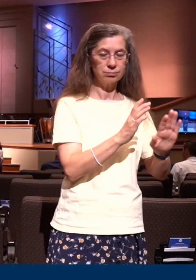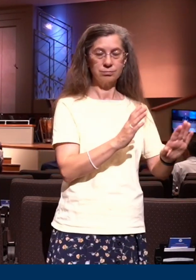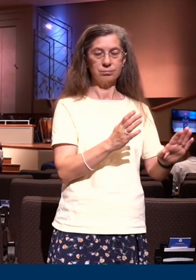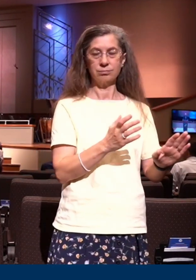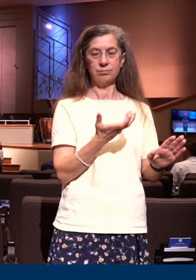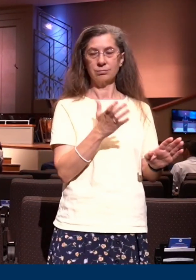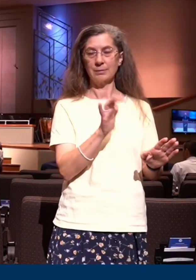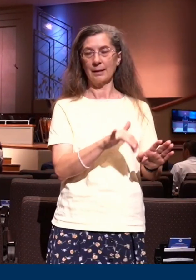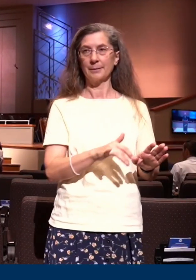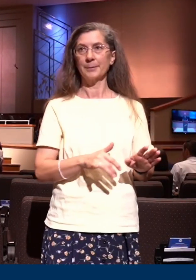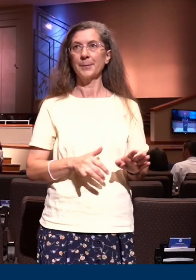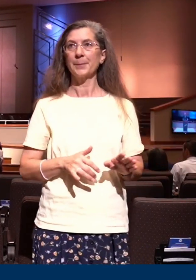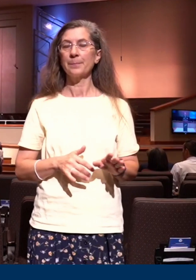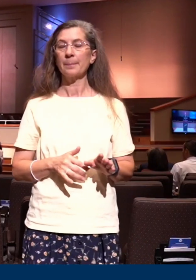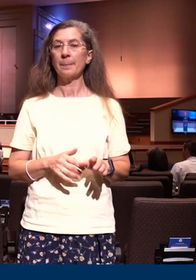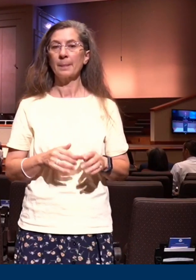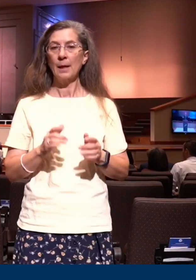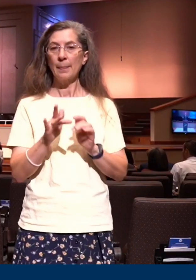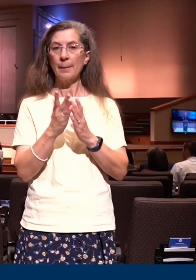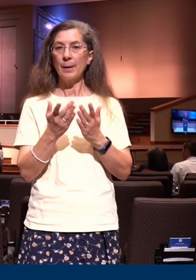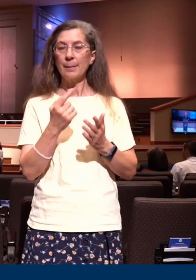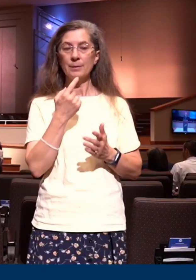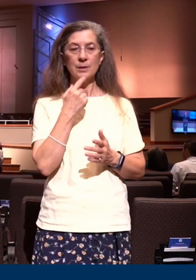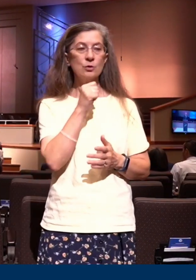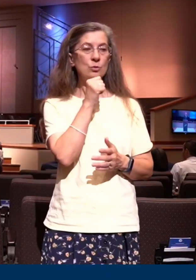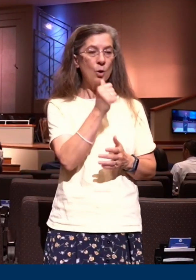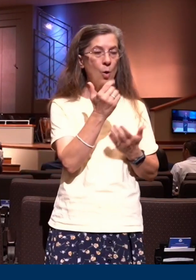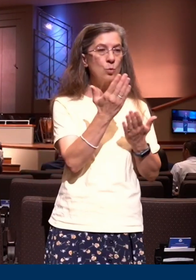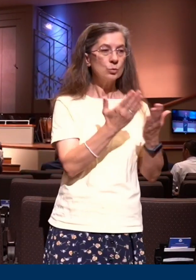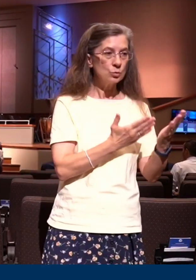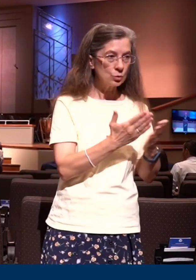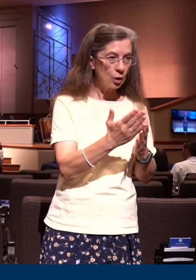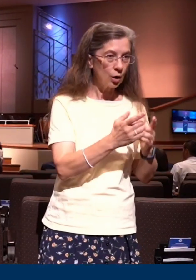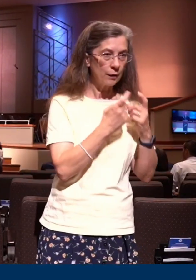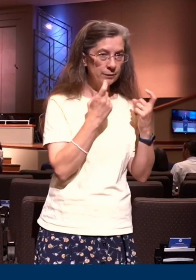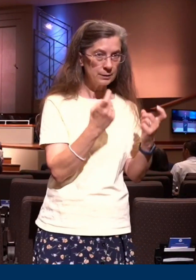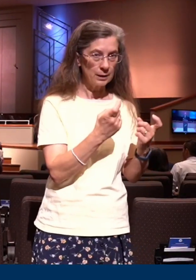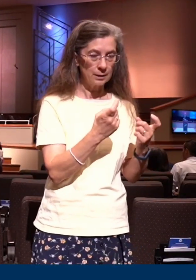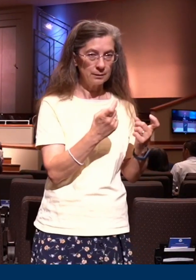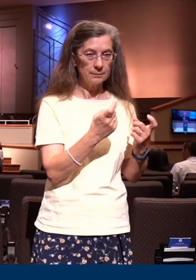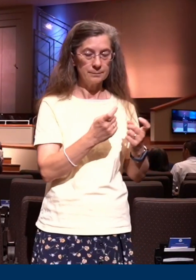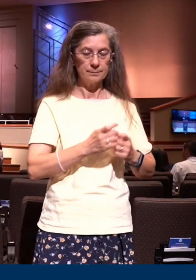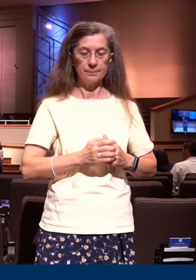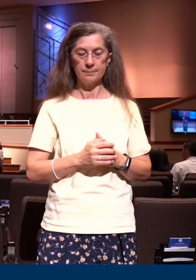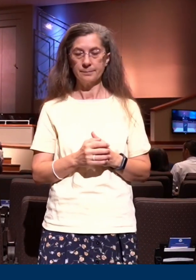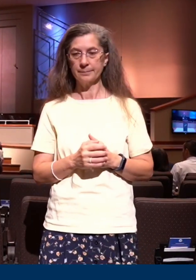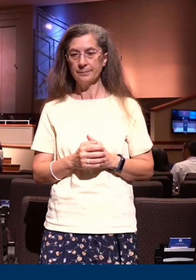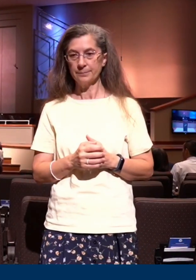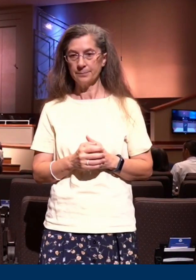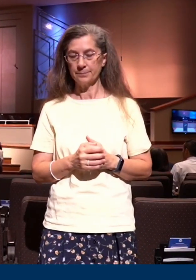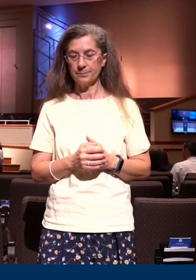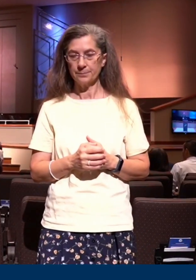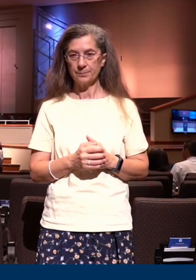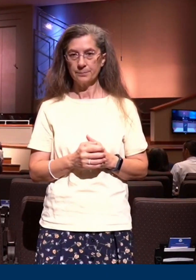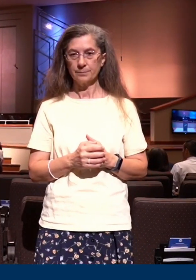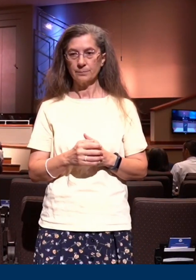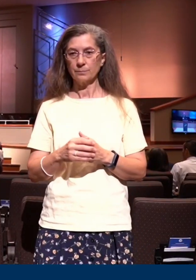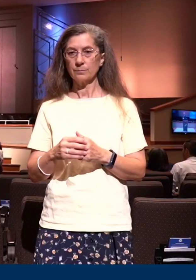says, henceforth, we should not serve sin. I think there's a corollary here to the passages in 1 John which indicate and